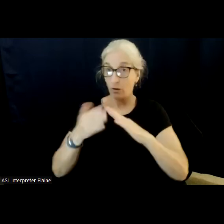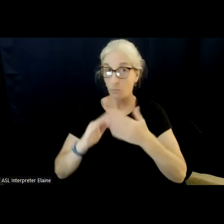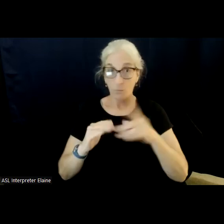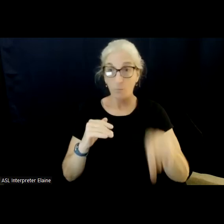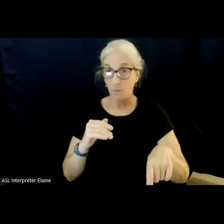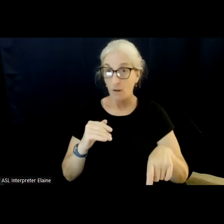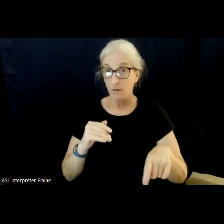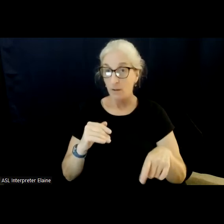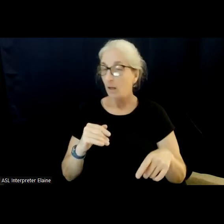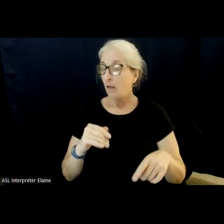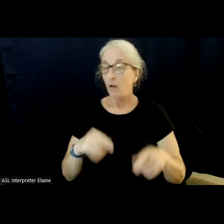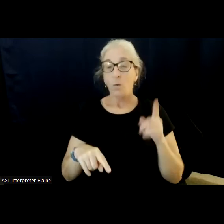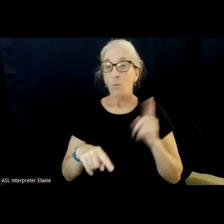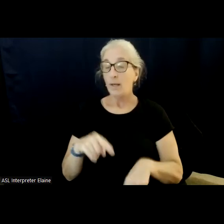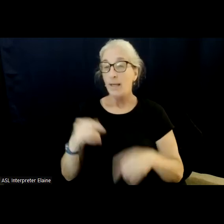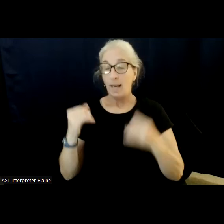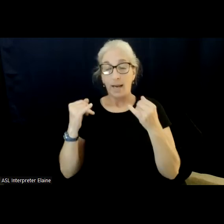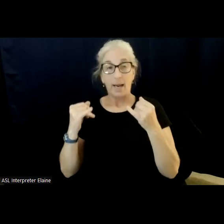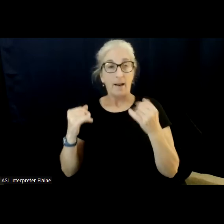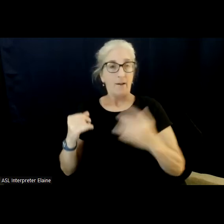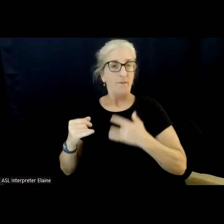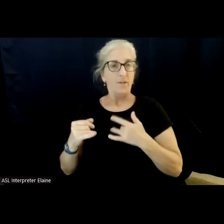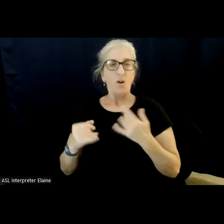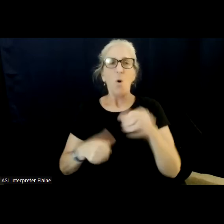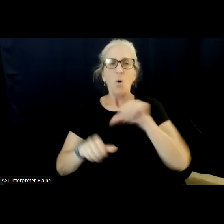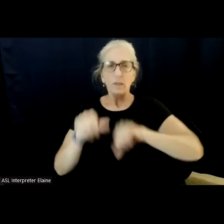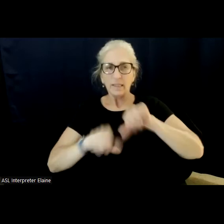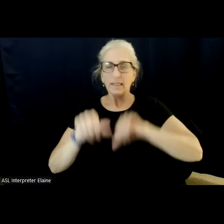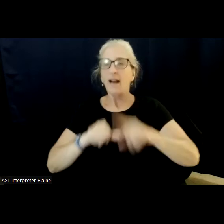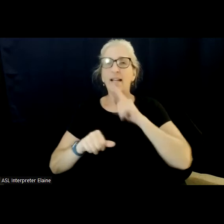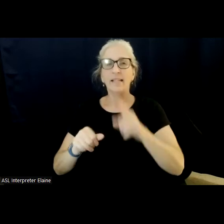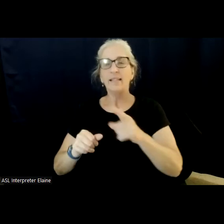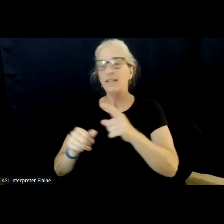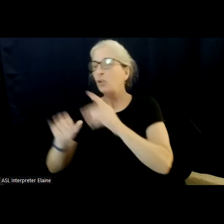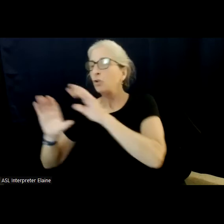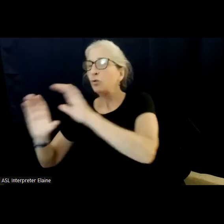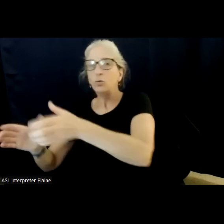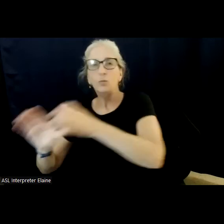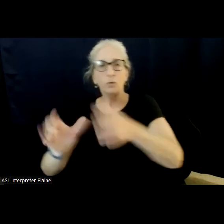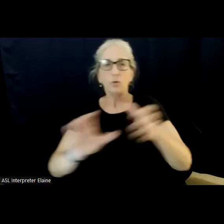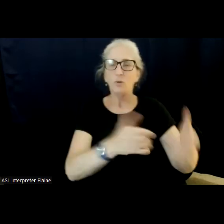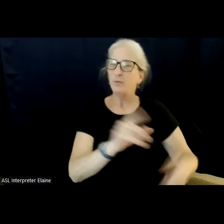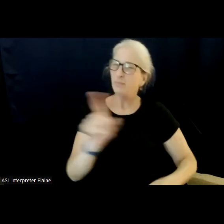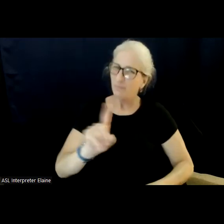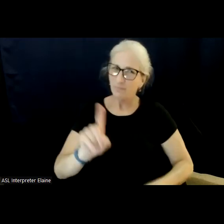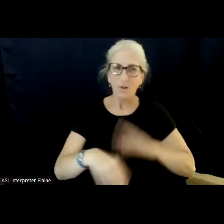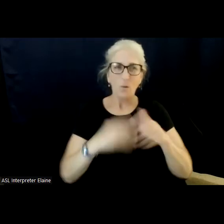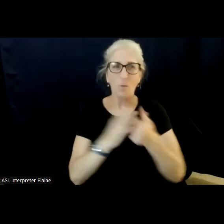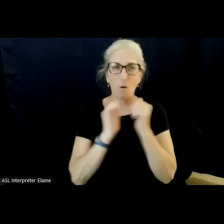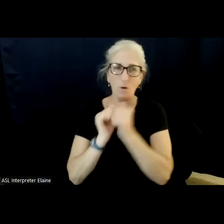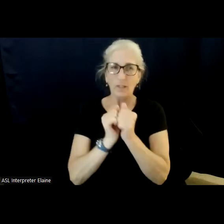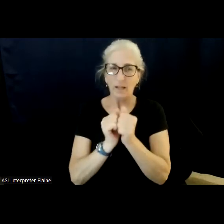as, you know, interest groups. We're all in this collectively. Because like I said, when 26% of Americans